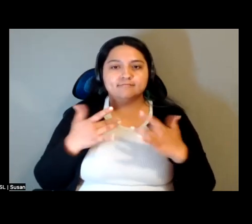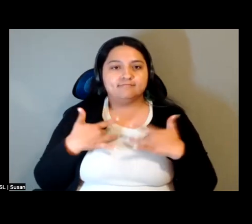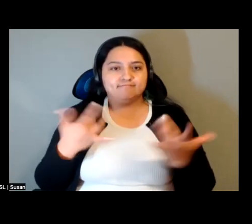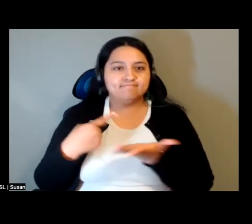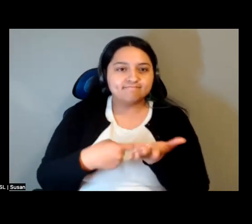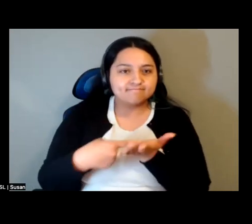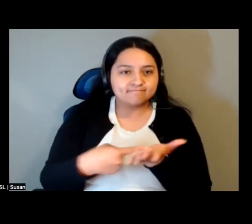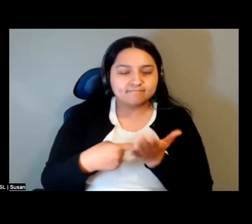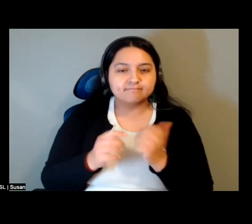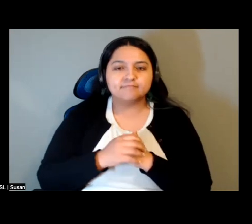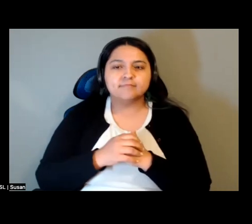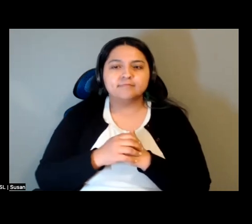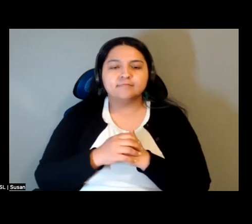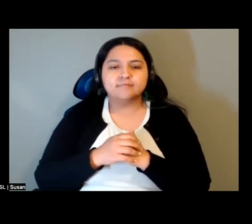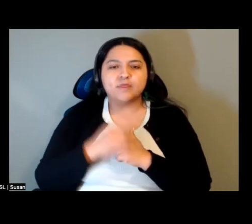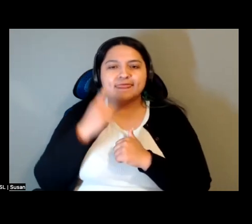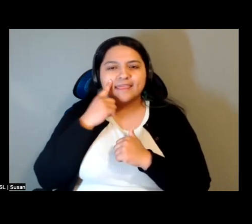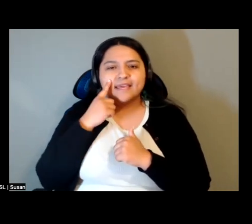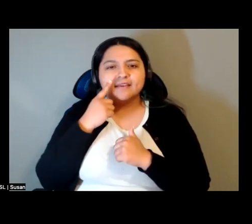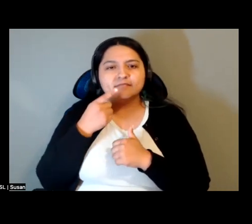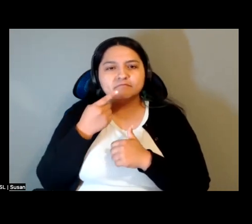Thank you so much.